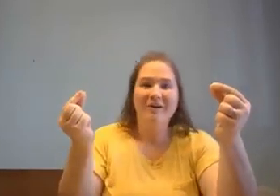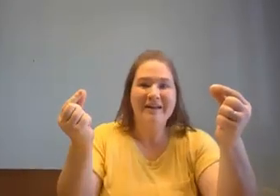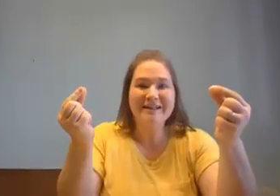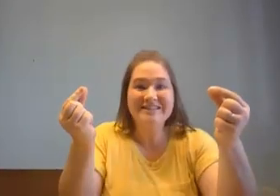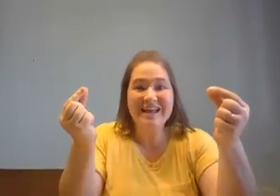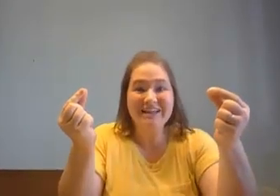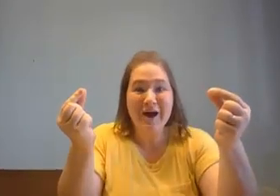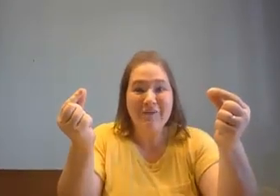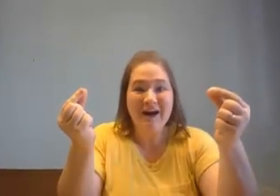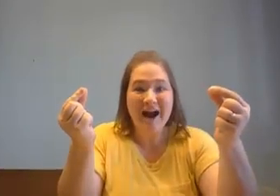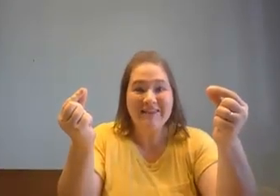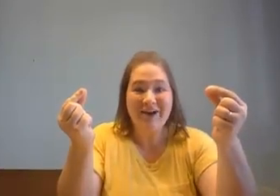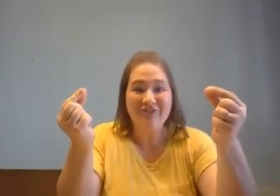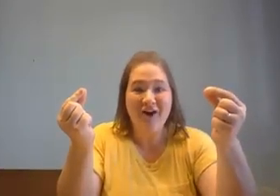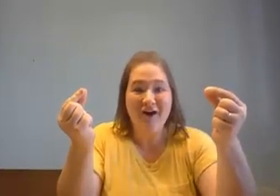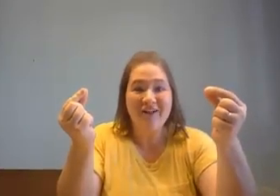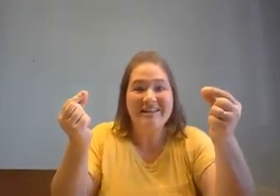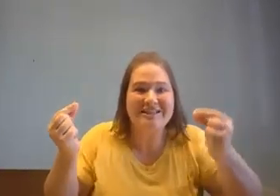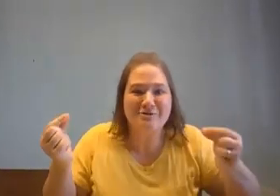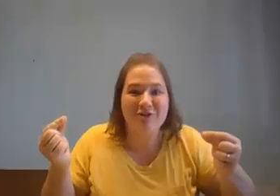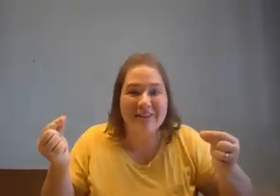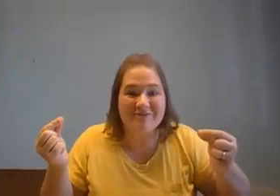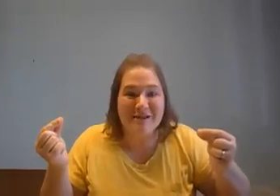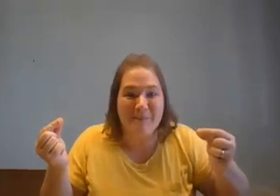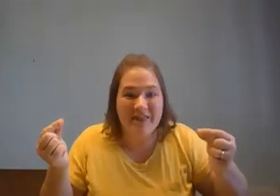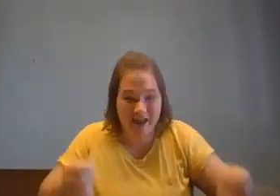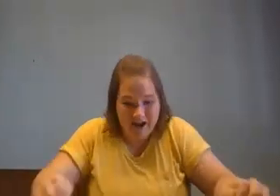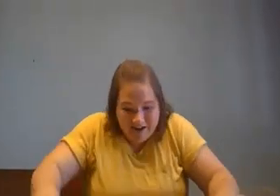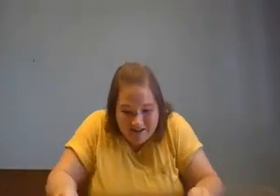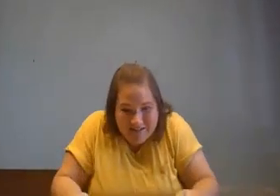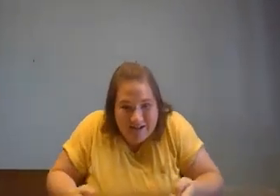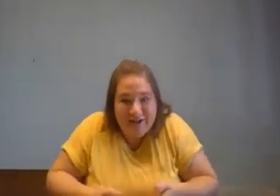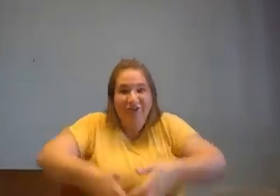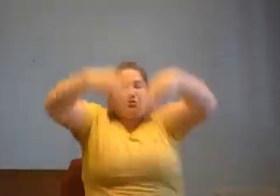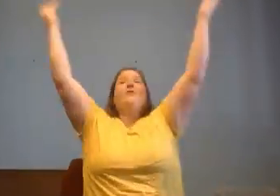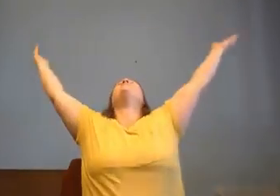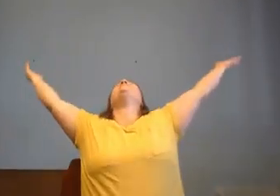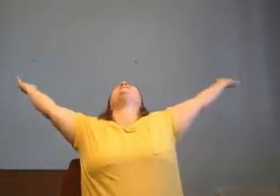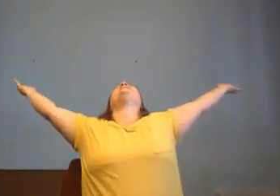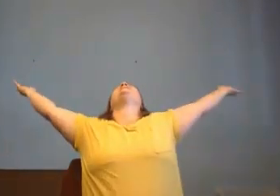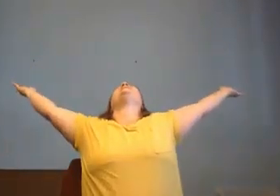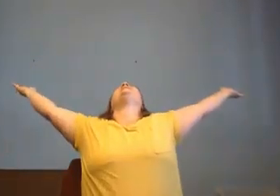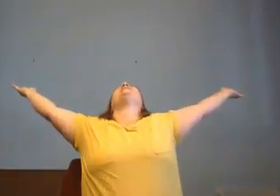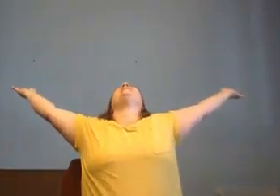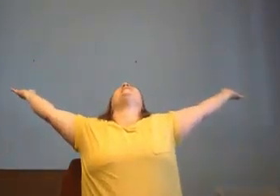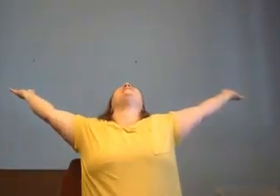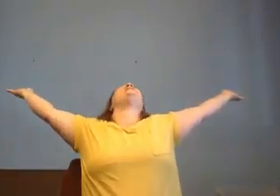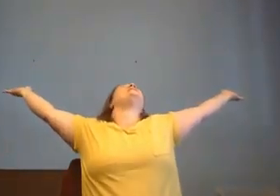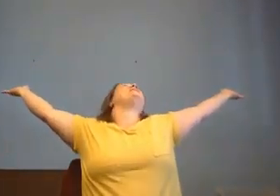It's yellow! I love fall! Let's throw the leaves up in the air! Fall! Oh!